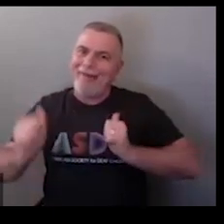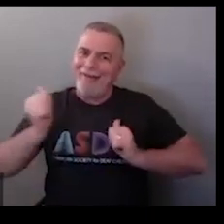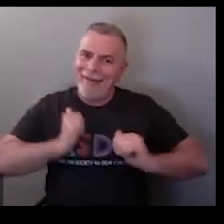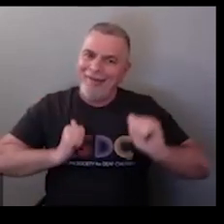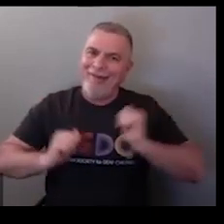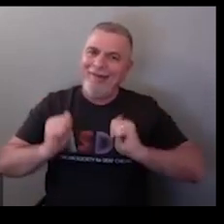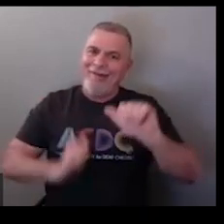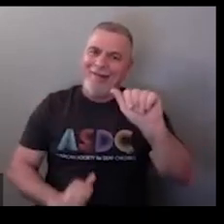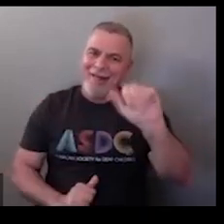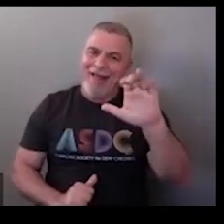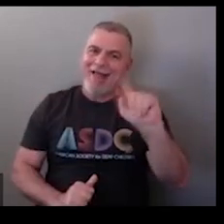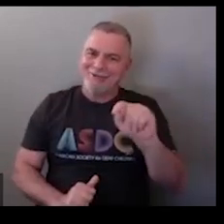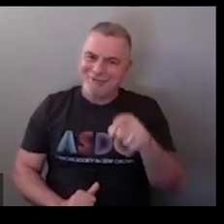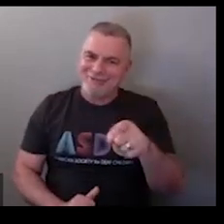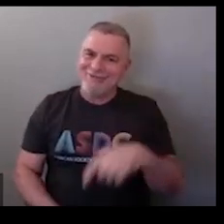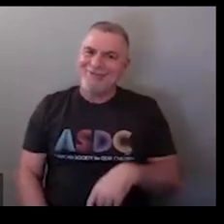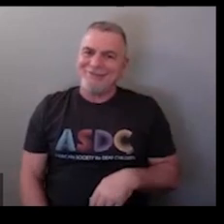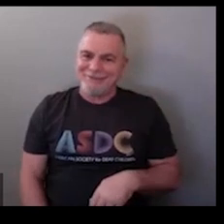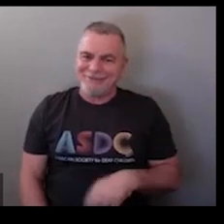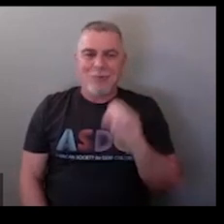you're very dramatic